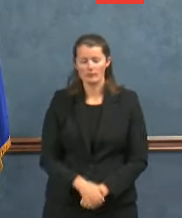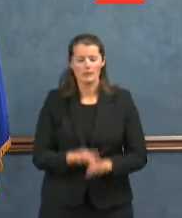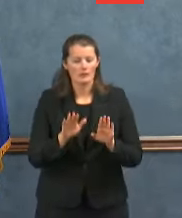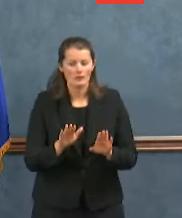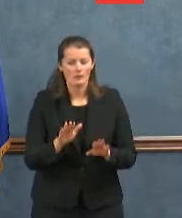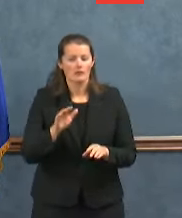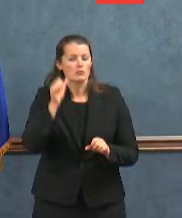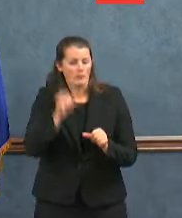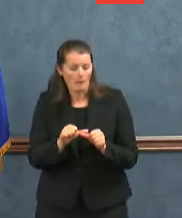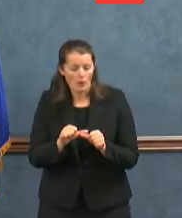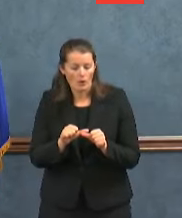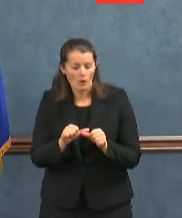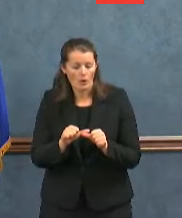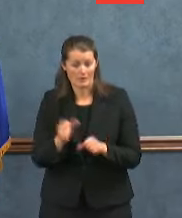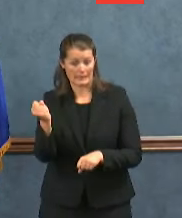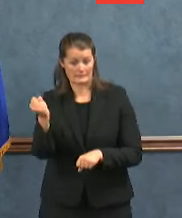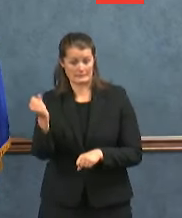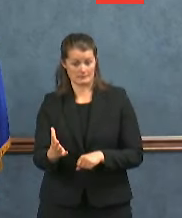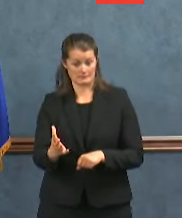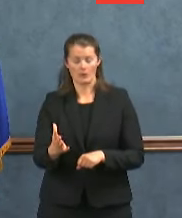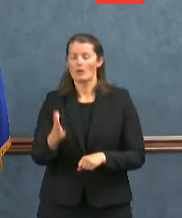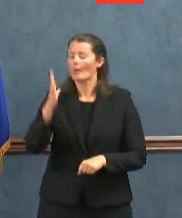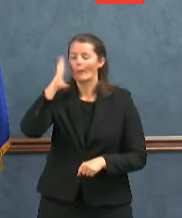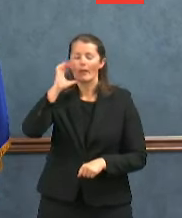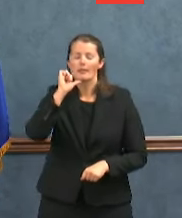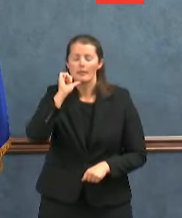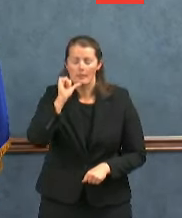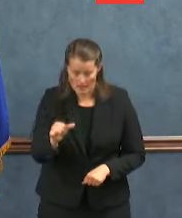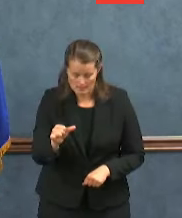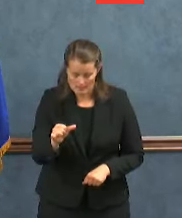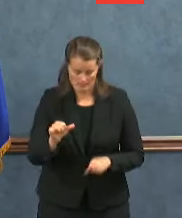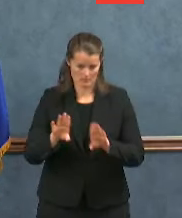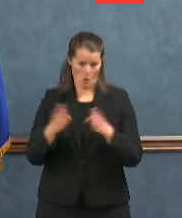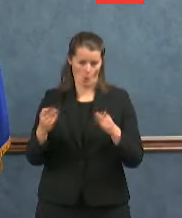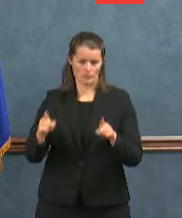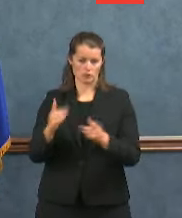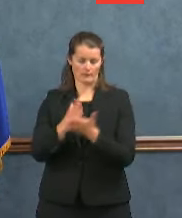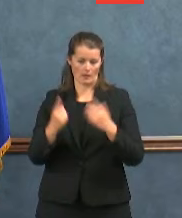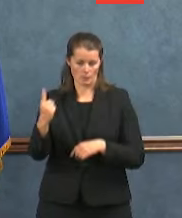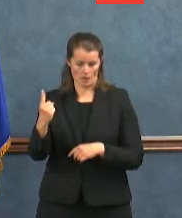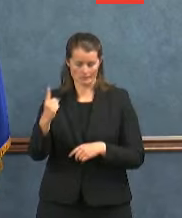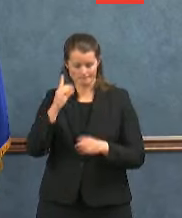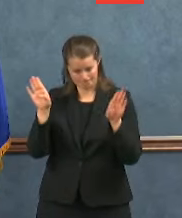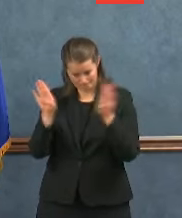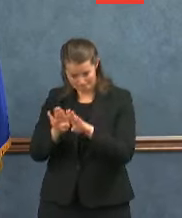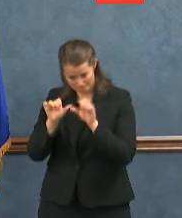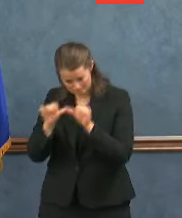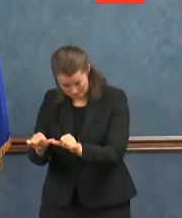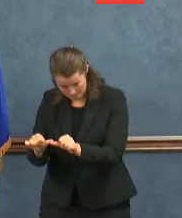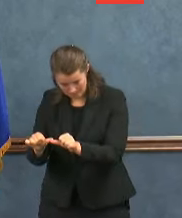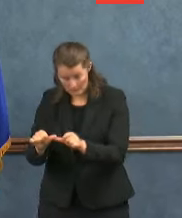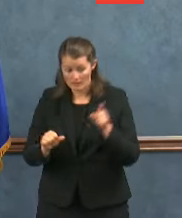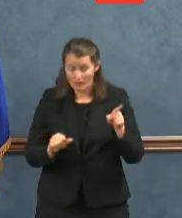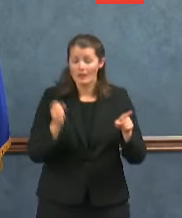not will not reopen in phase one gaming operations shall remain closed until the gaming control